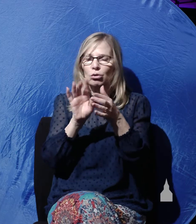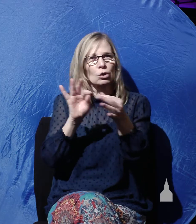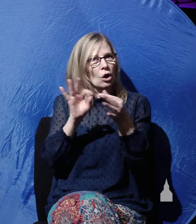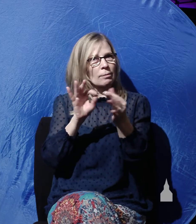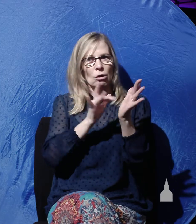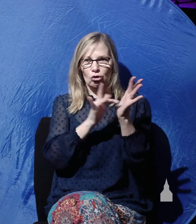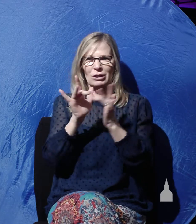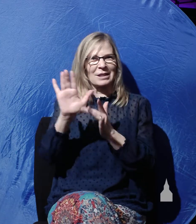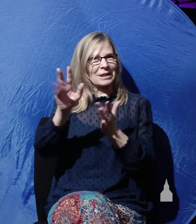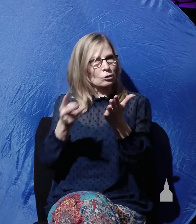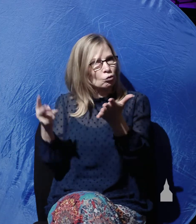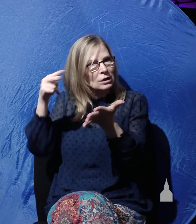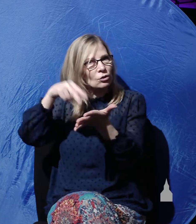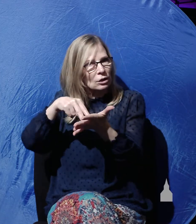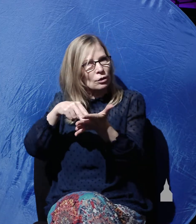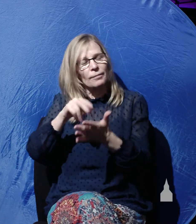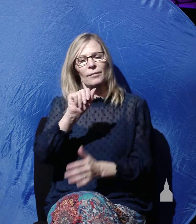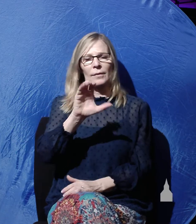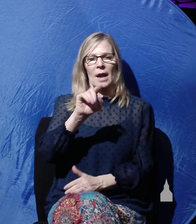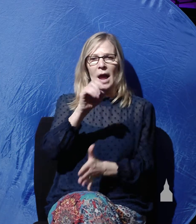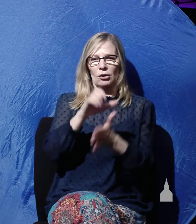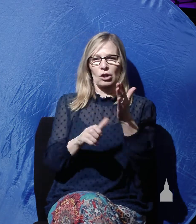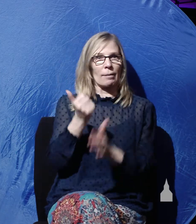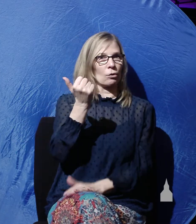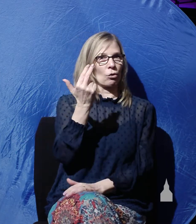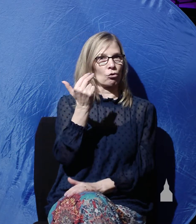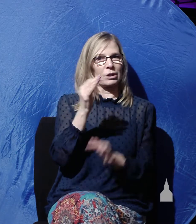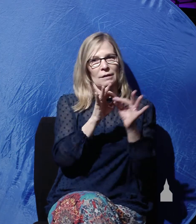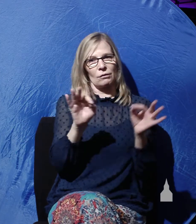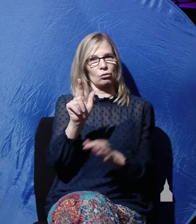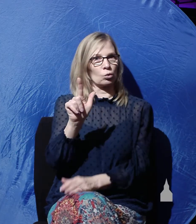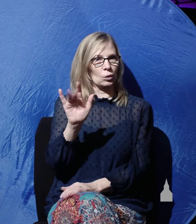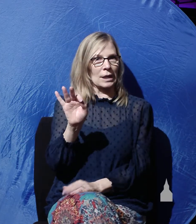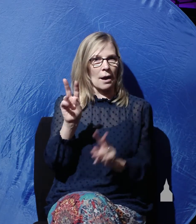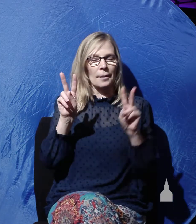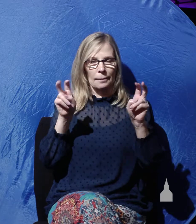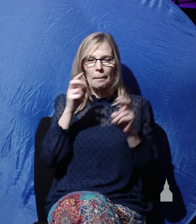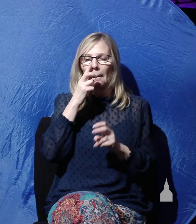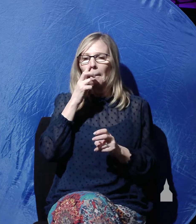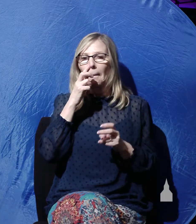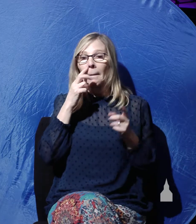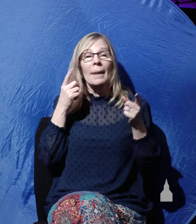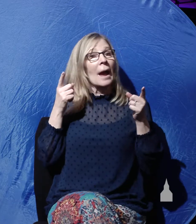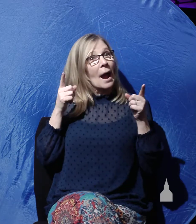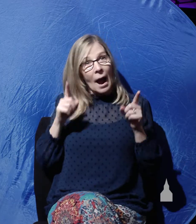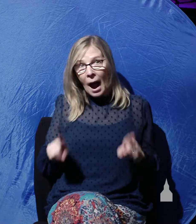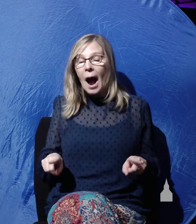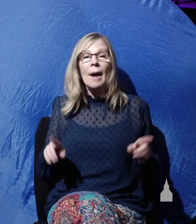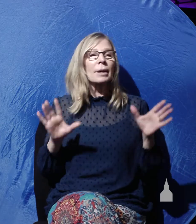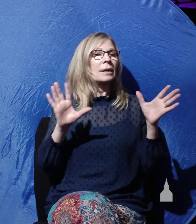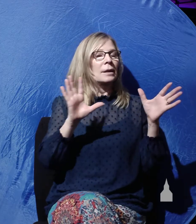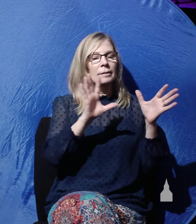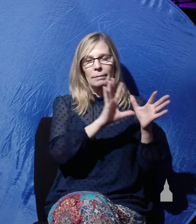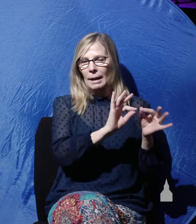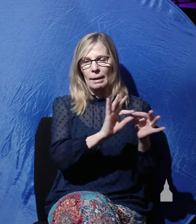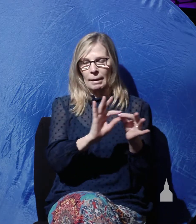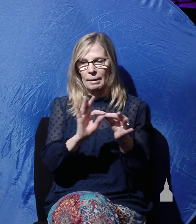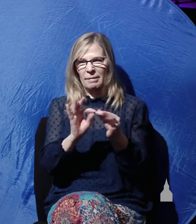Jesus. Here's what Paul said, Acts chapter 13, starting in verse 29, when they had carried out all that was written concerning him, meaning Christ,